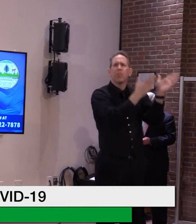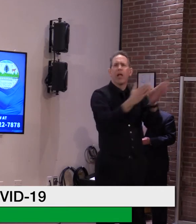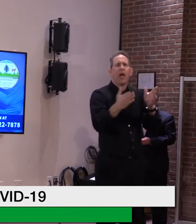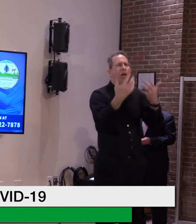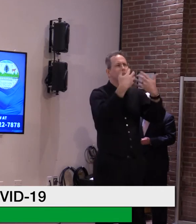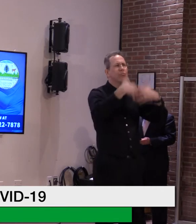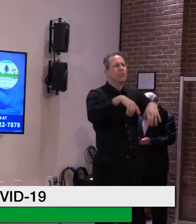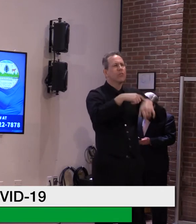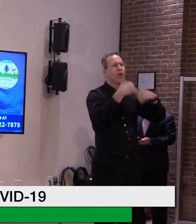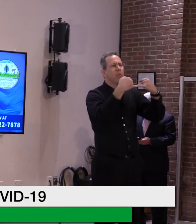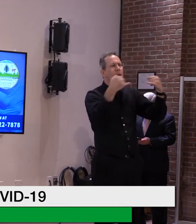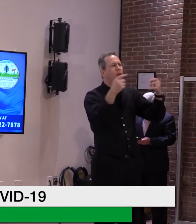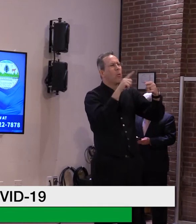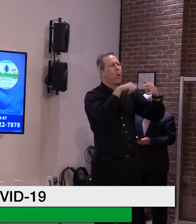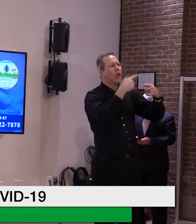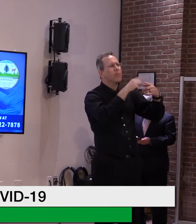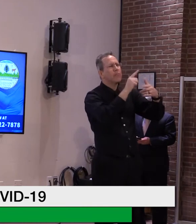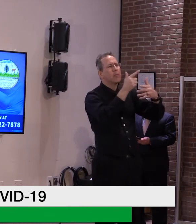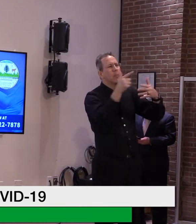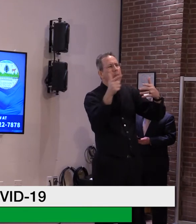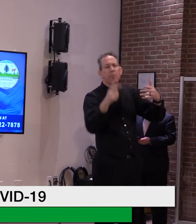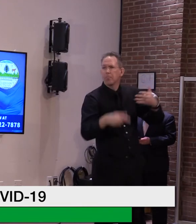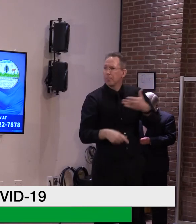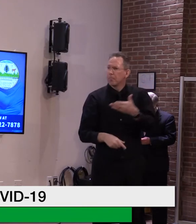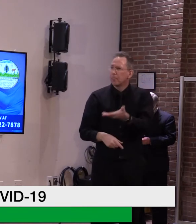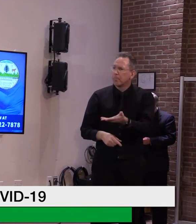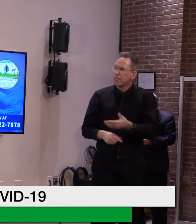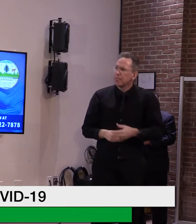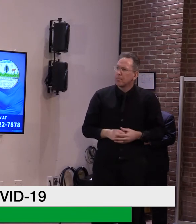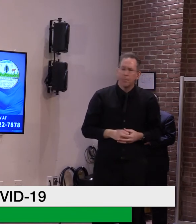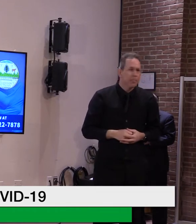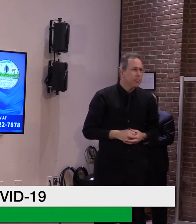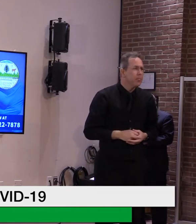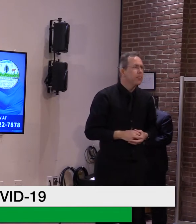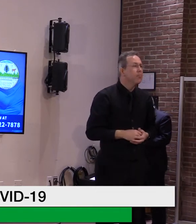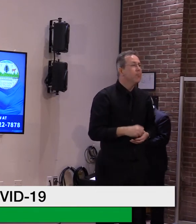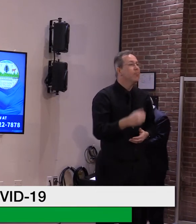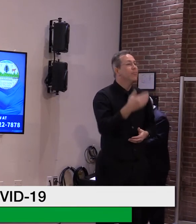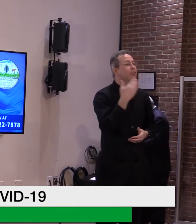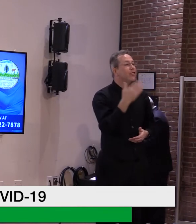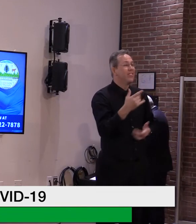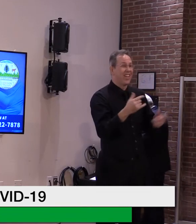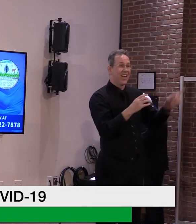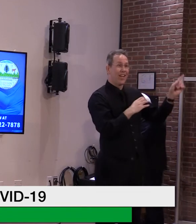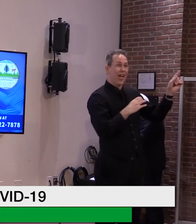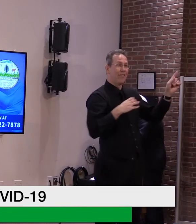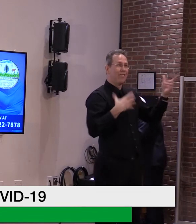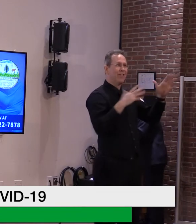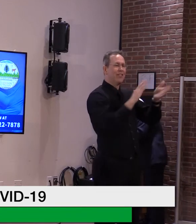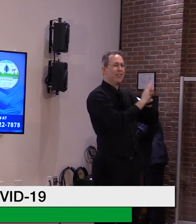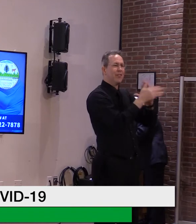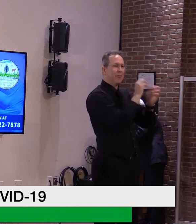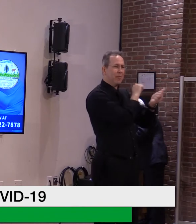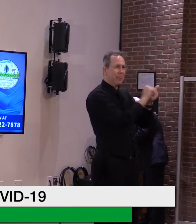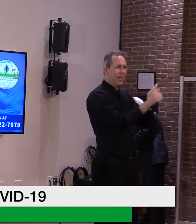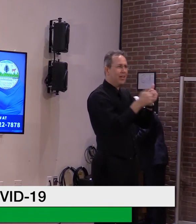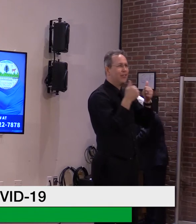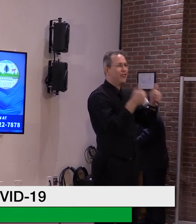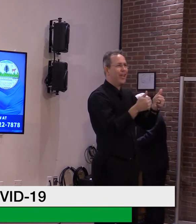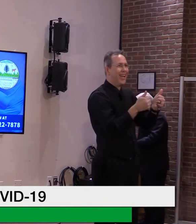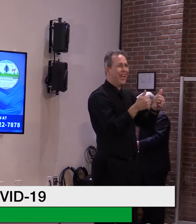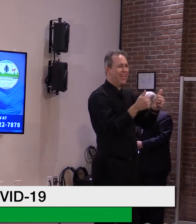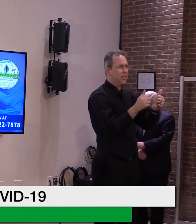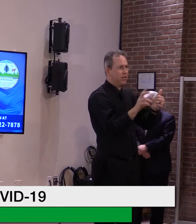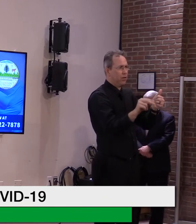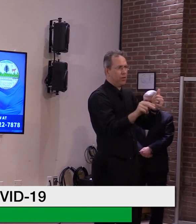Congress hasn't actually finished their work. The, the house has not taken action. I think they'll be taking